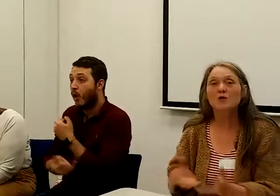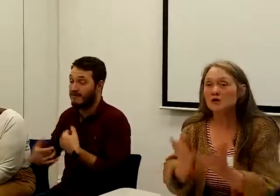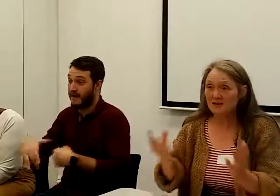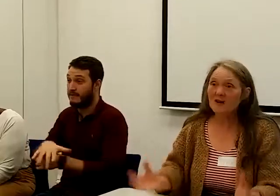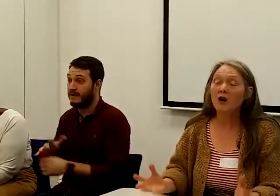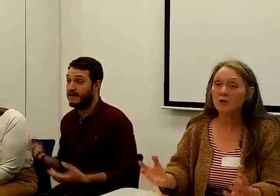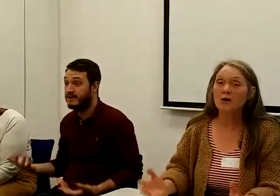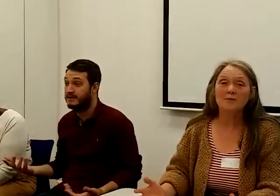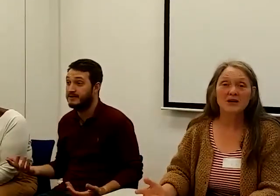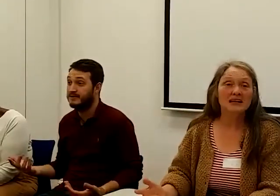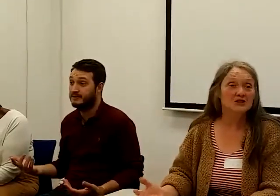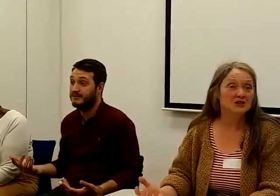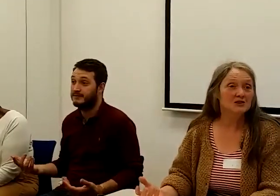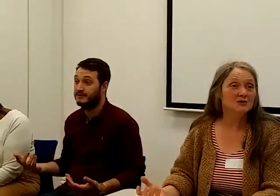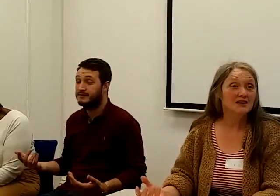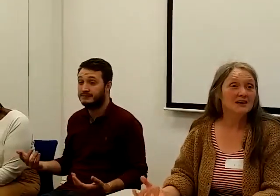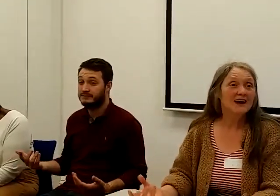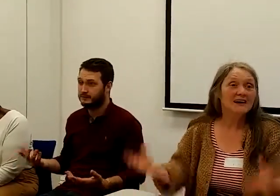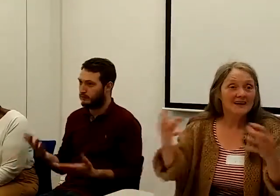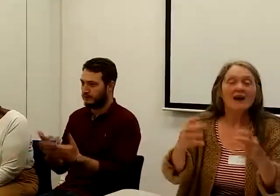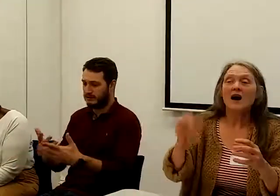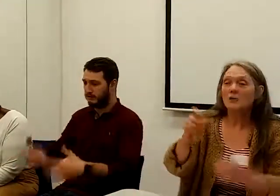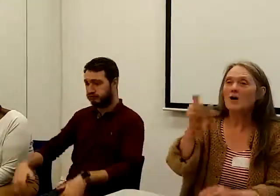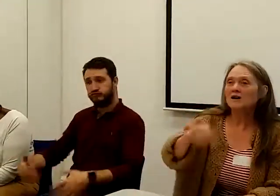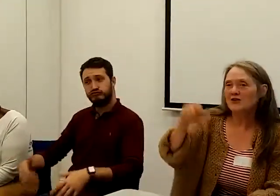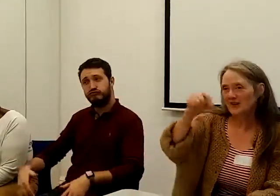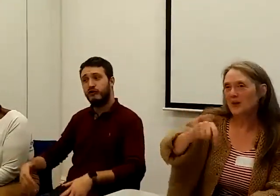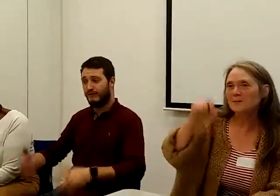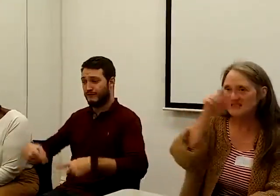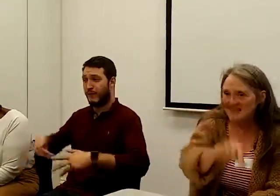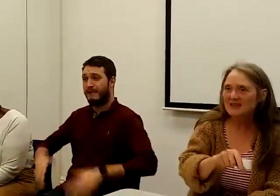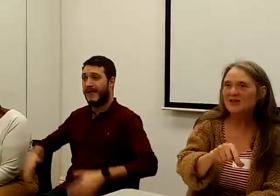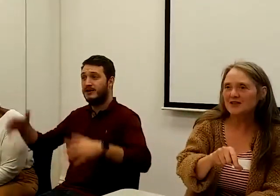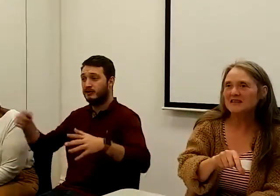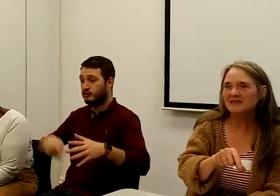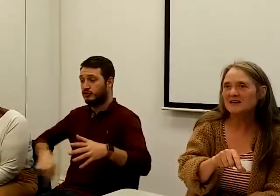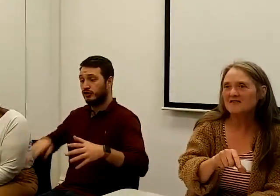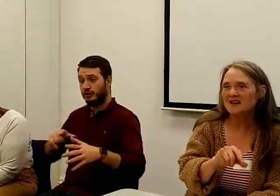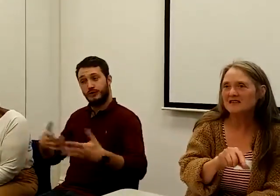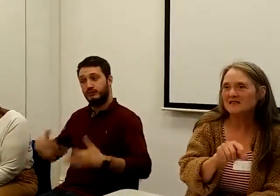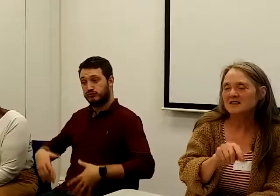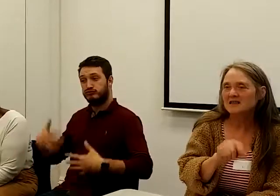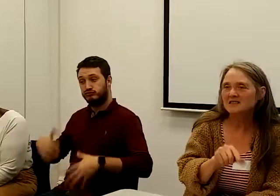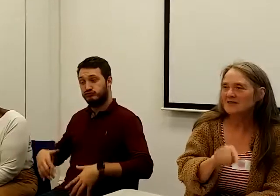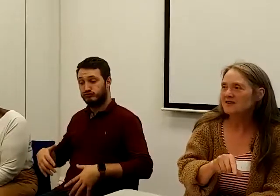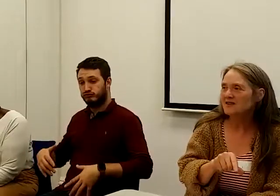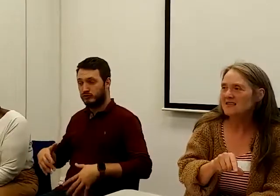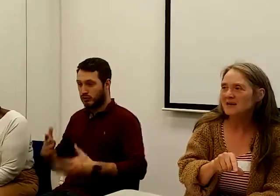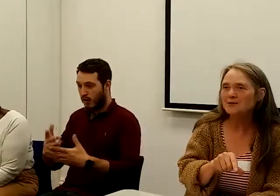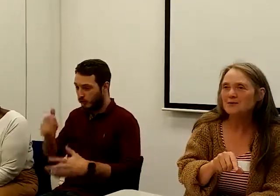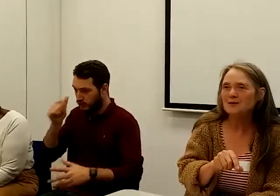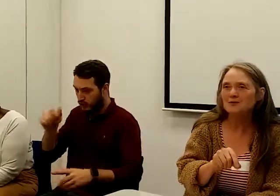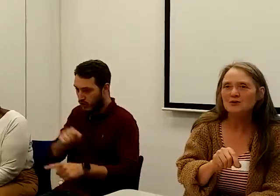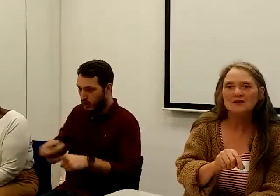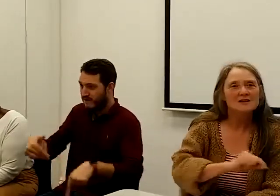proportion of the whole population who... And while there are particular things that affect deaf and disabled people,